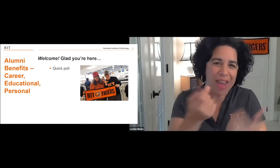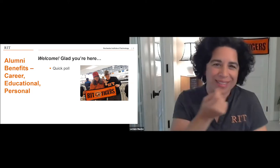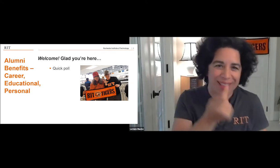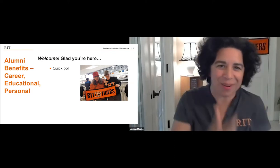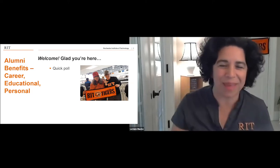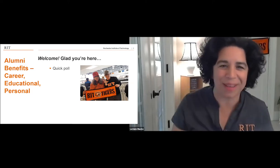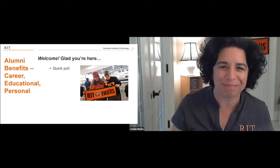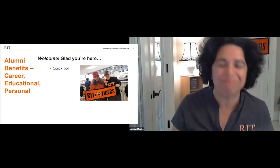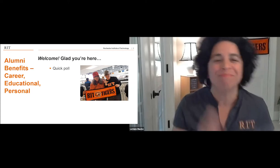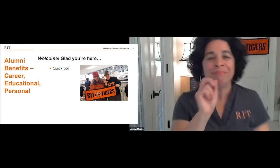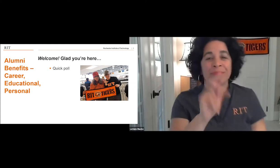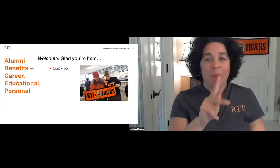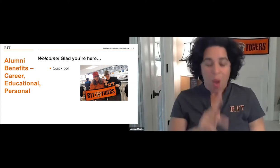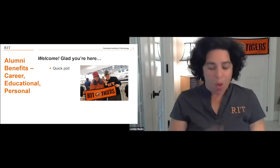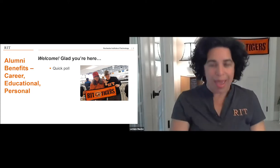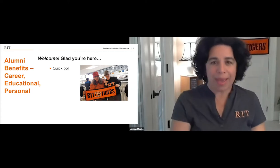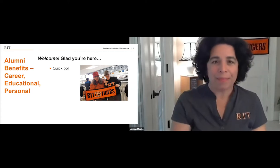it's nice to help us get to know the audience a little bit.